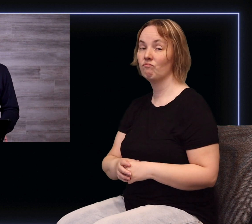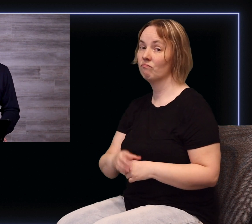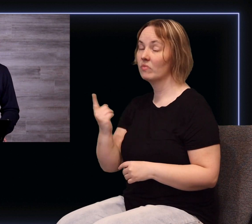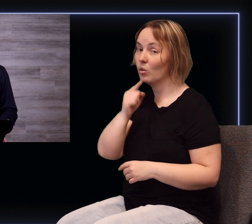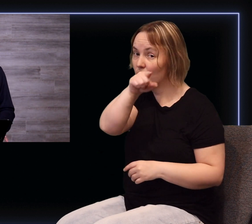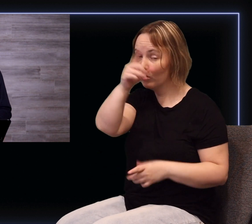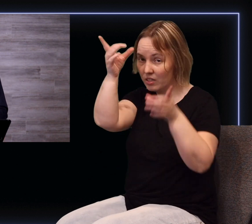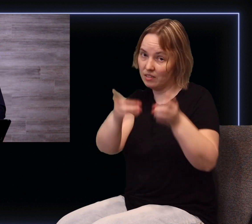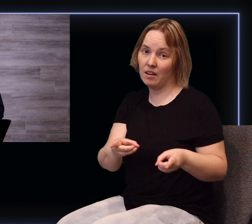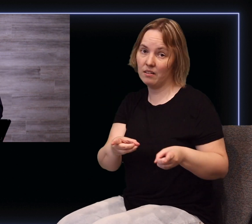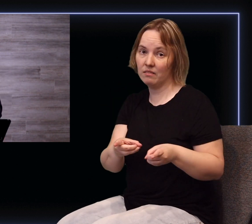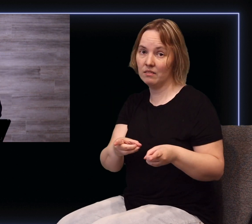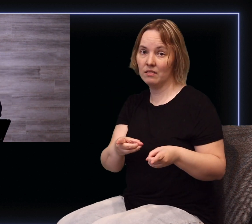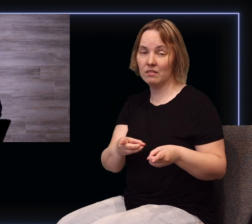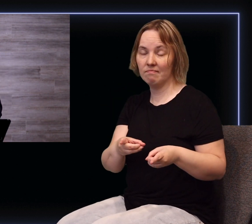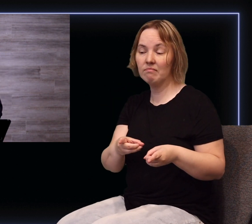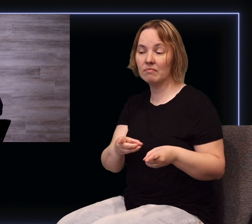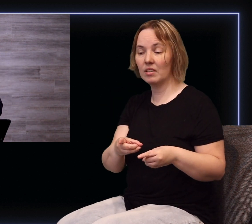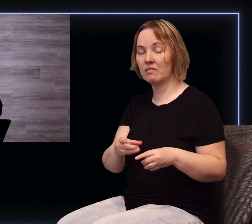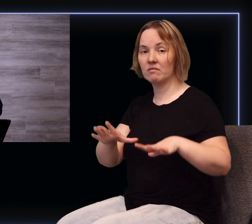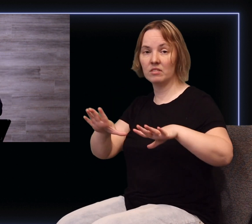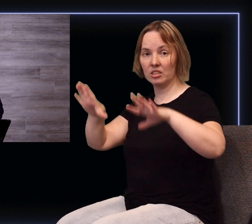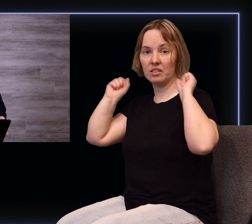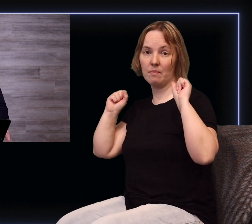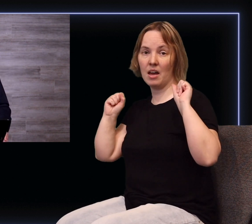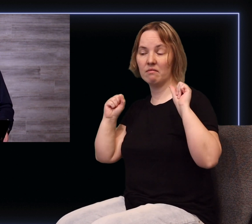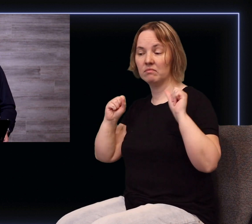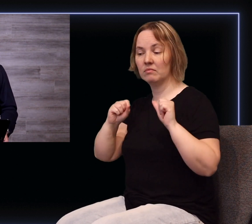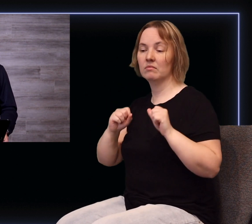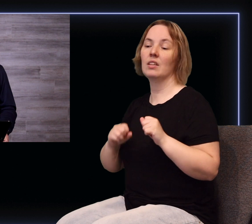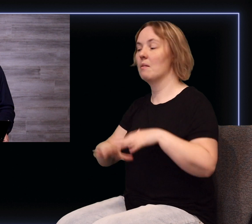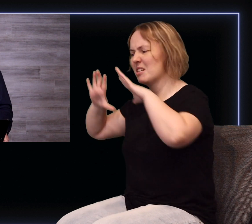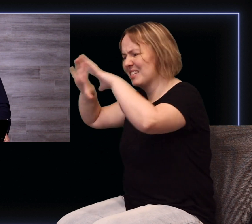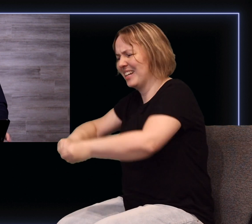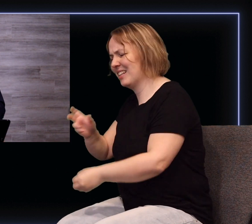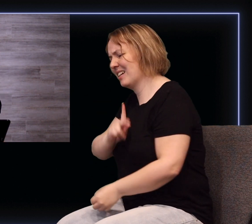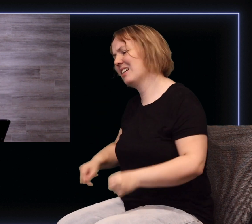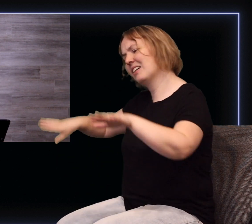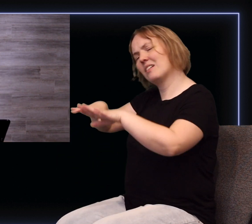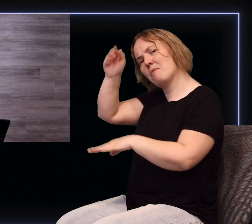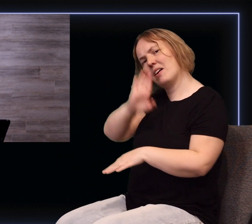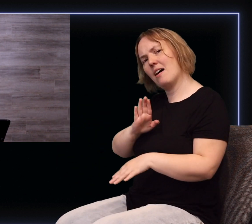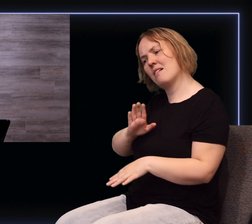you're open to that or not but taking the kingdom of God by storm at any level in our lives